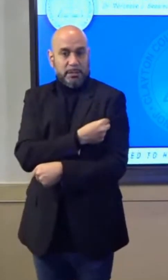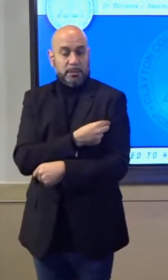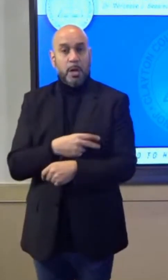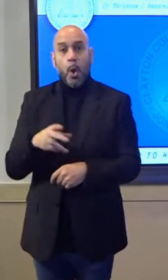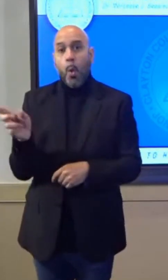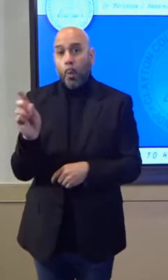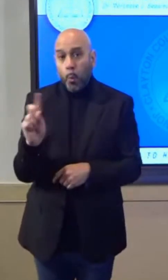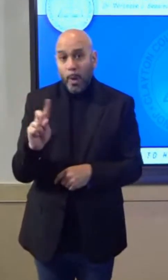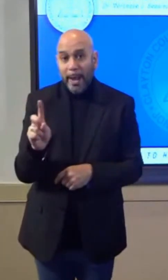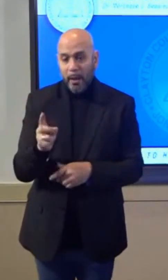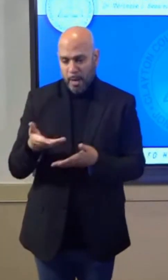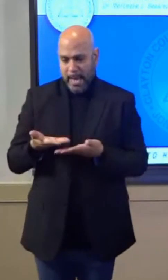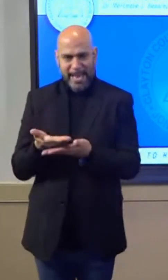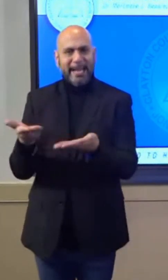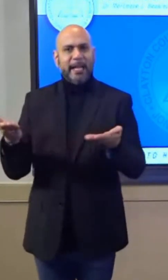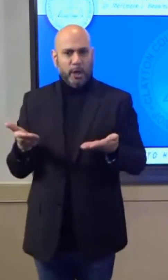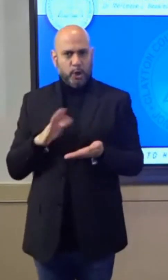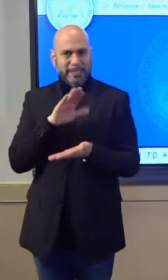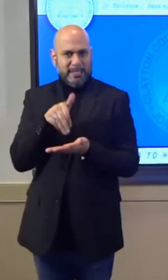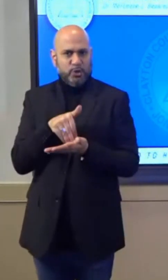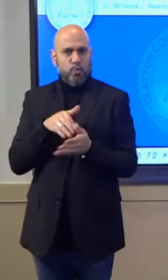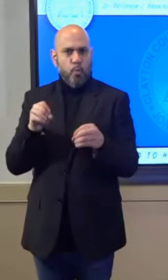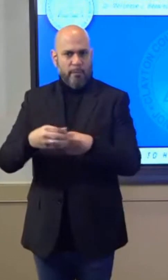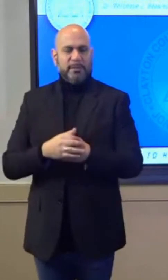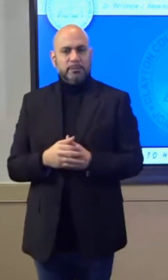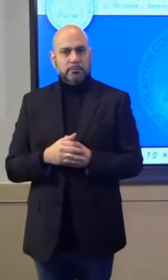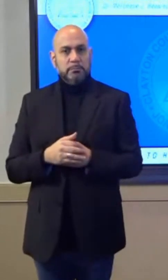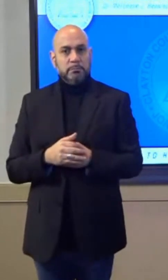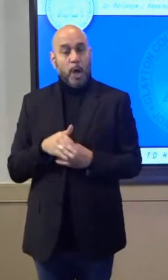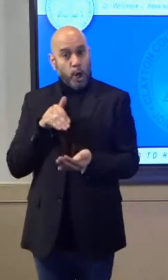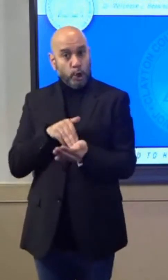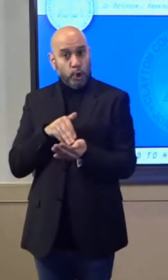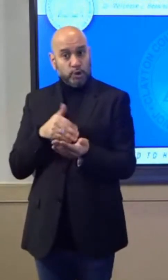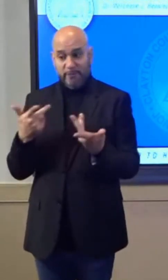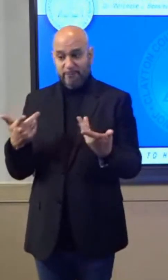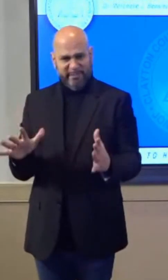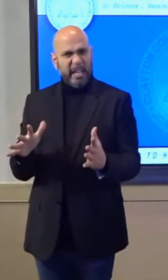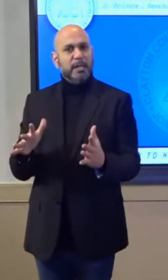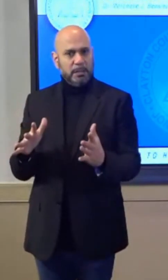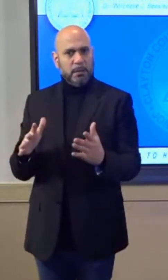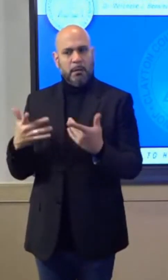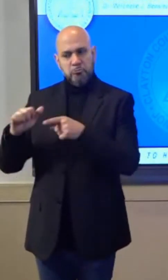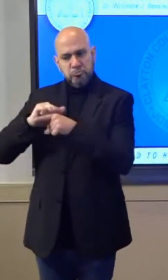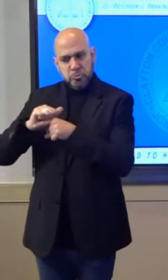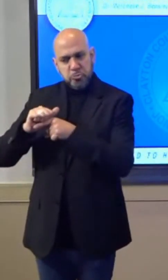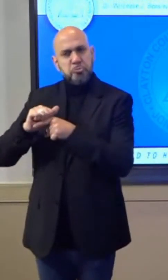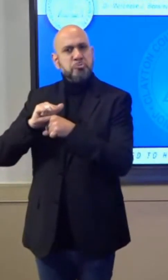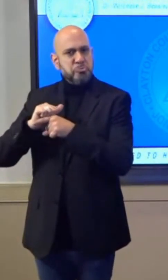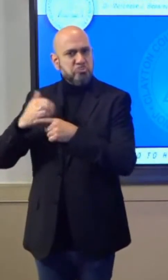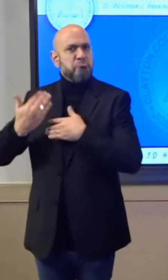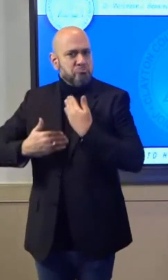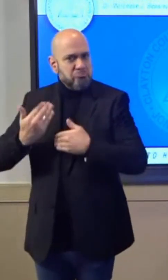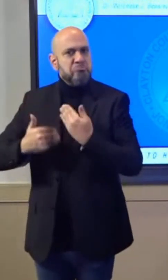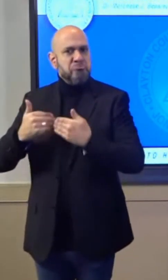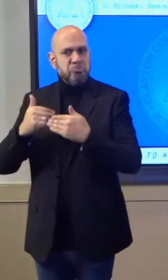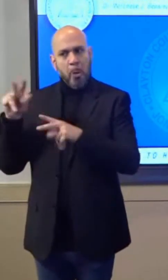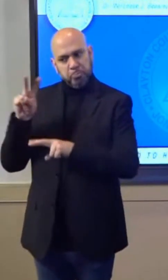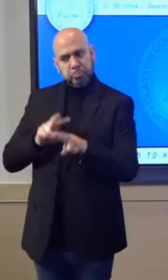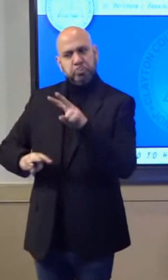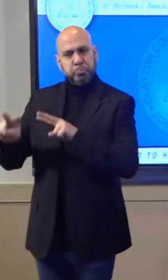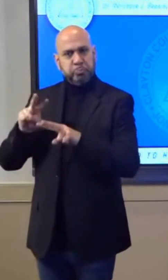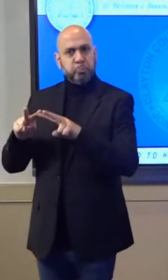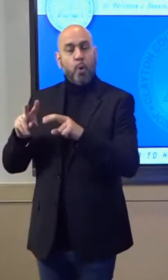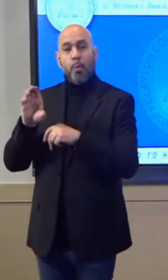Our nurses here in Clayton County, they have completed the required training and observations with the Clayton County